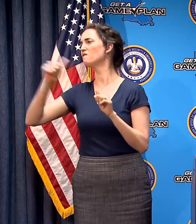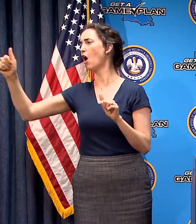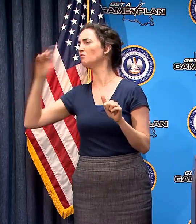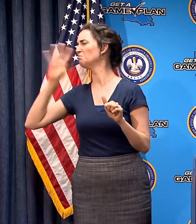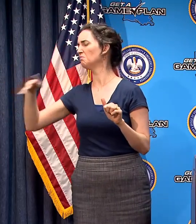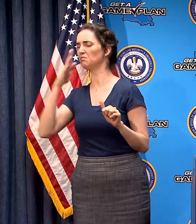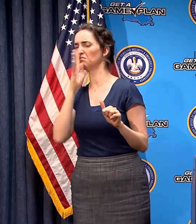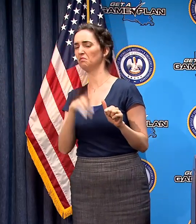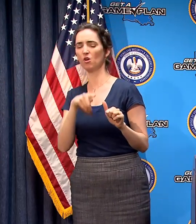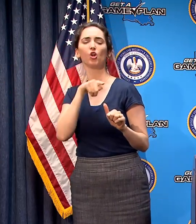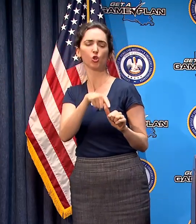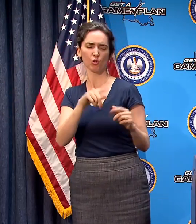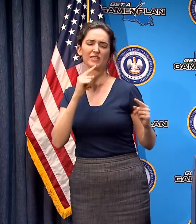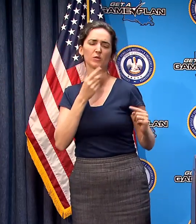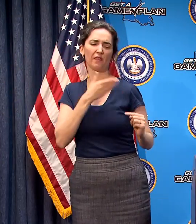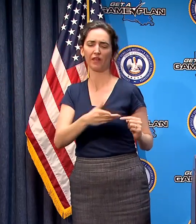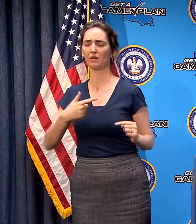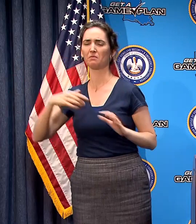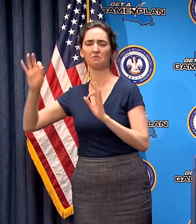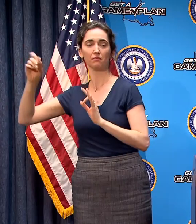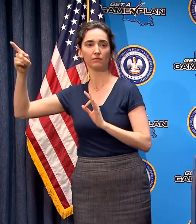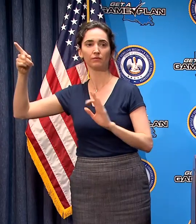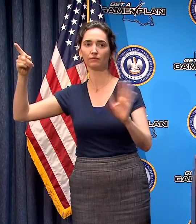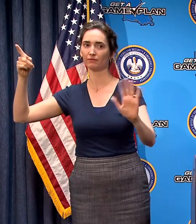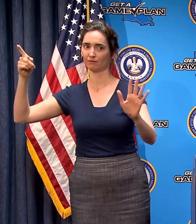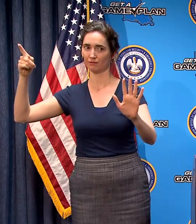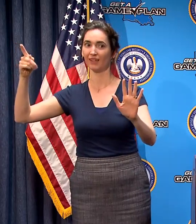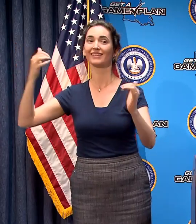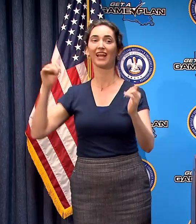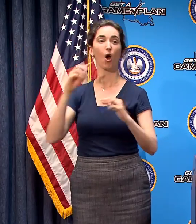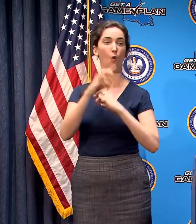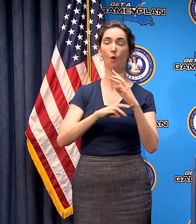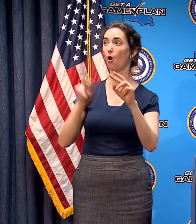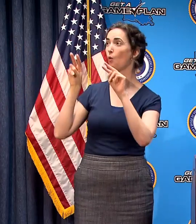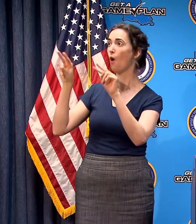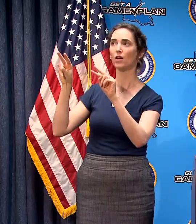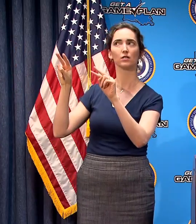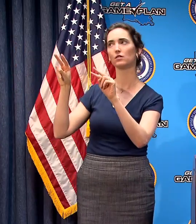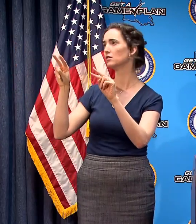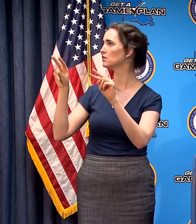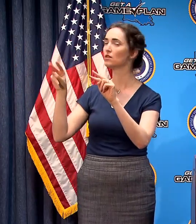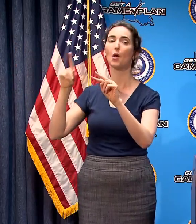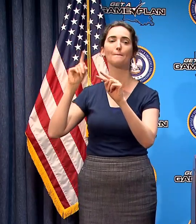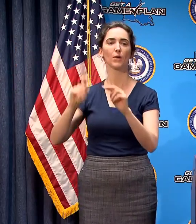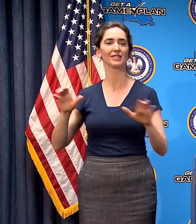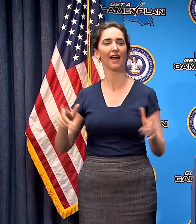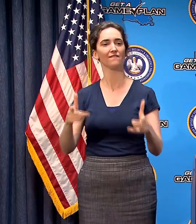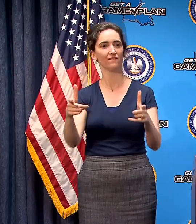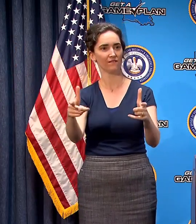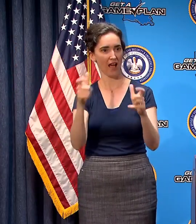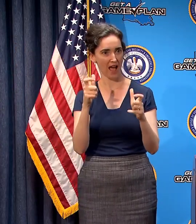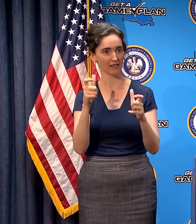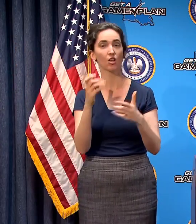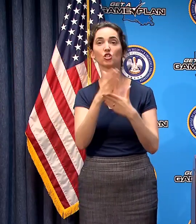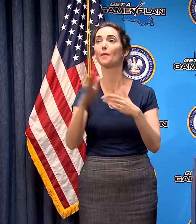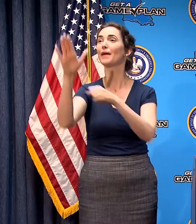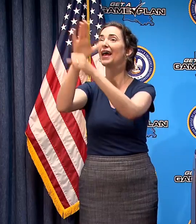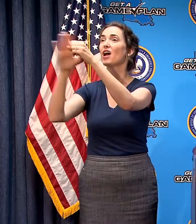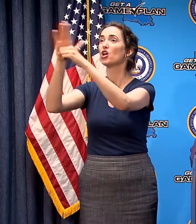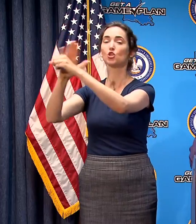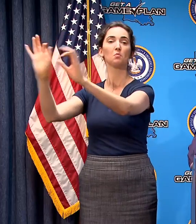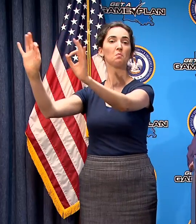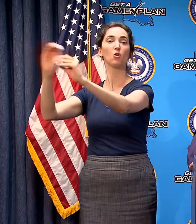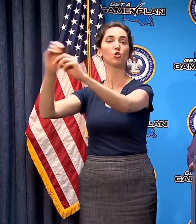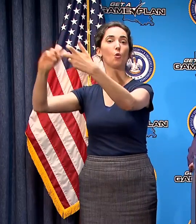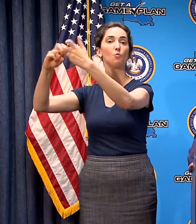country and what the world learned as a result is that you have to act fast and in places that may not look like they have